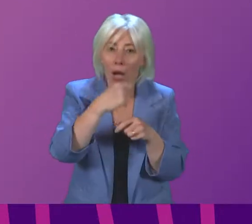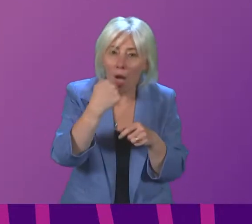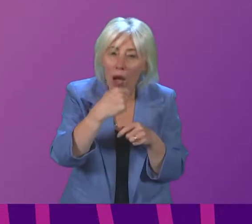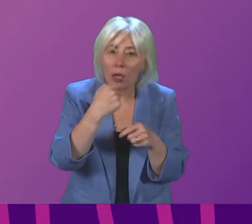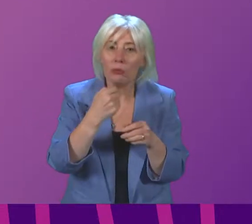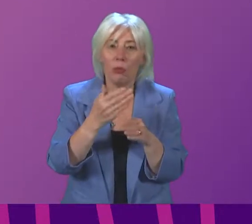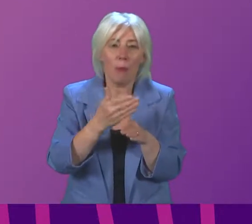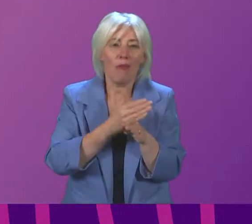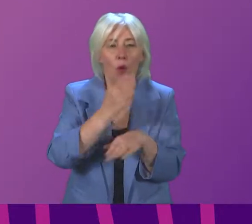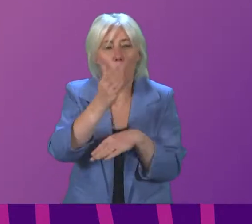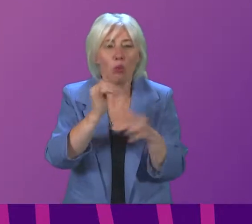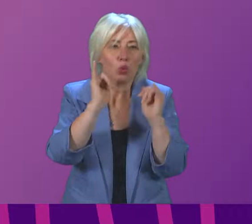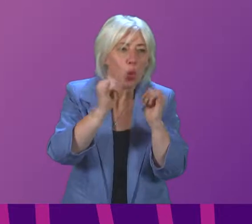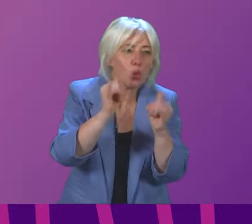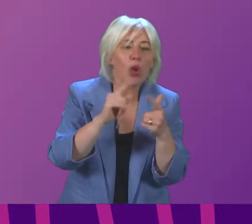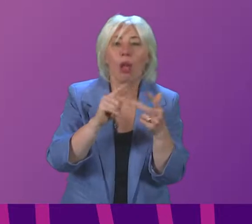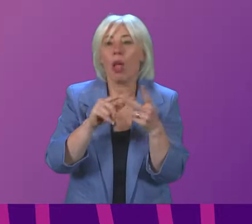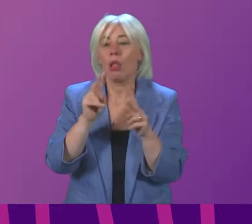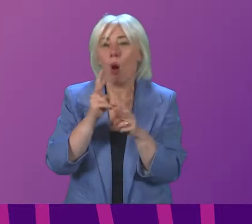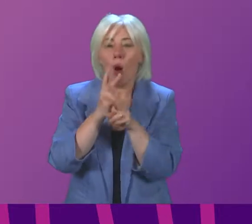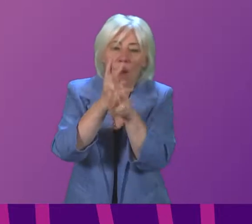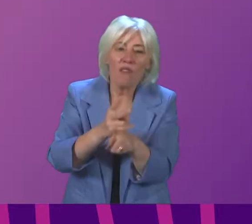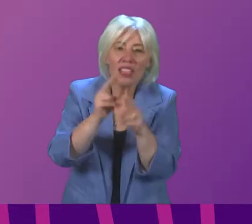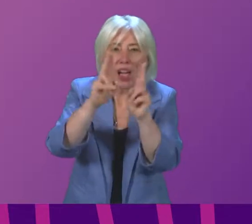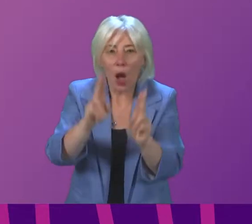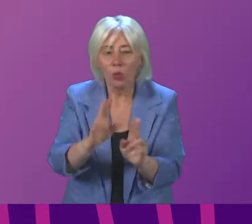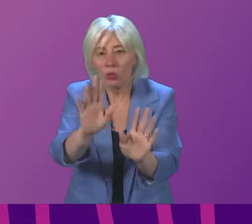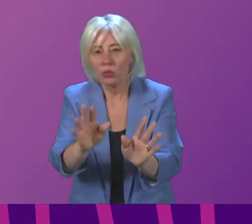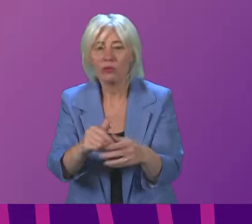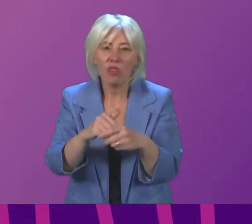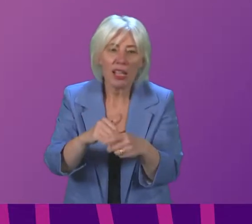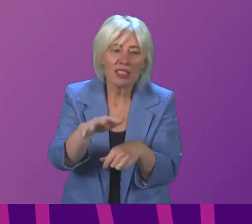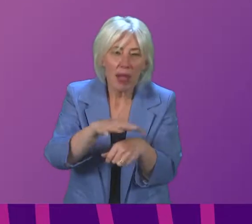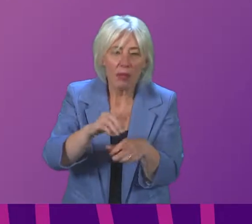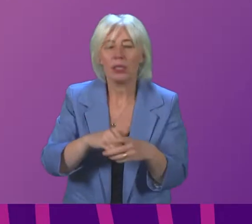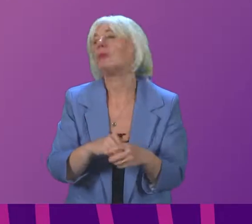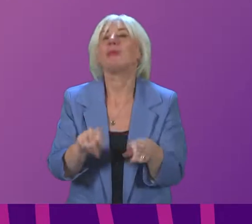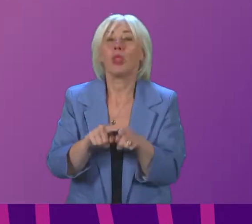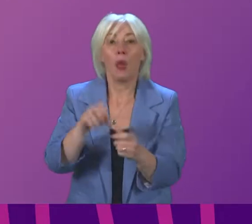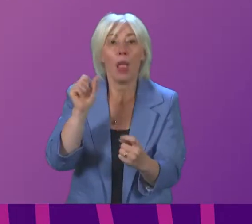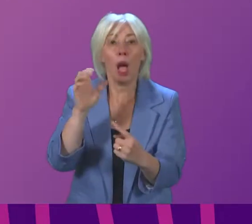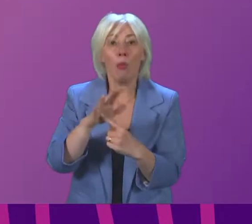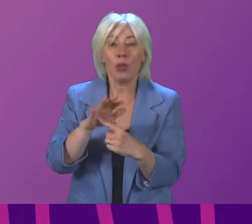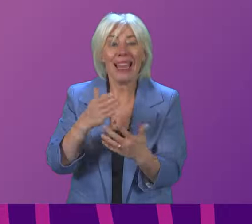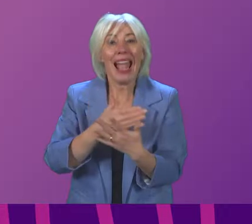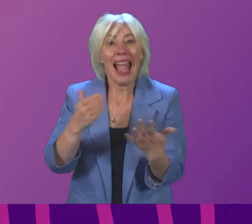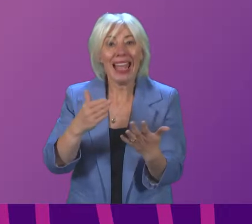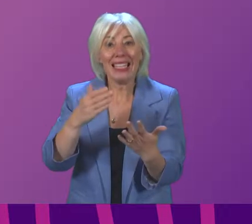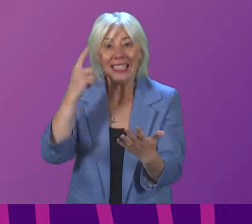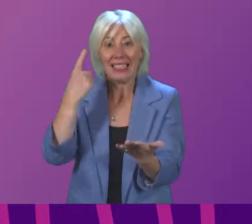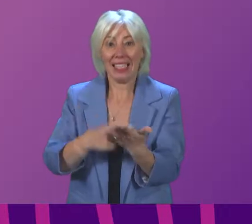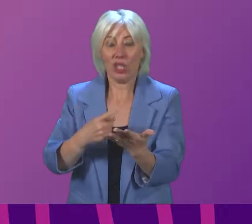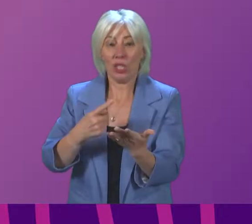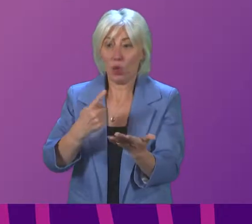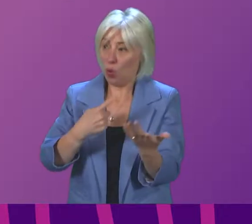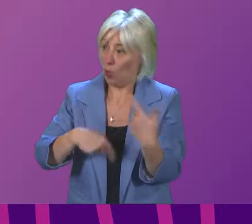tests before going to social events or visiting each other at home. It is also important that in taking any decisions, we take people